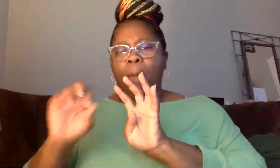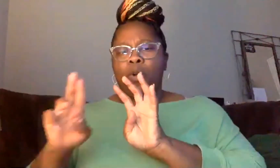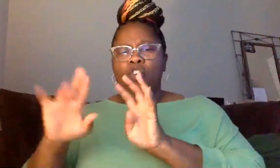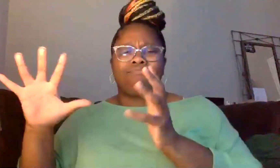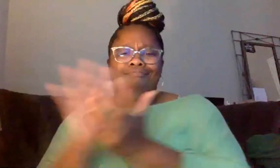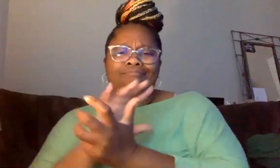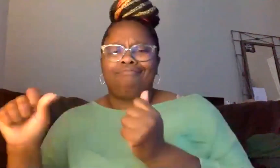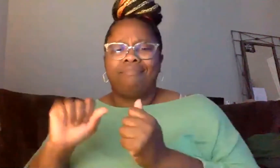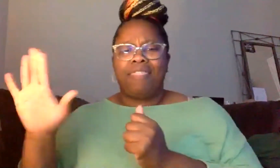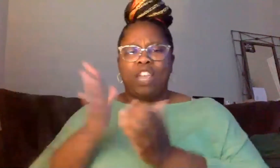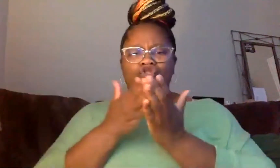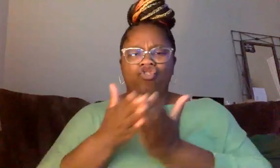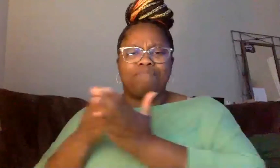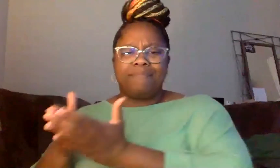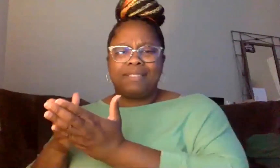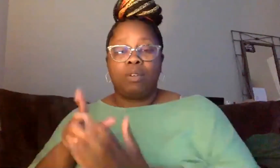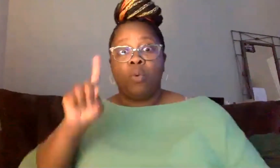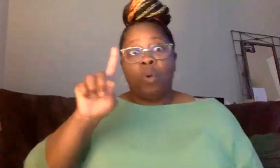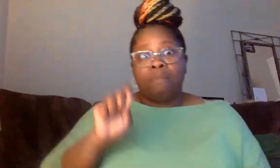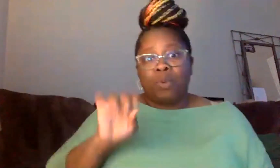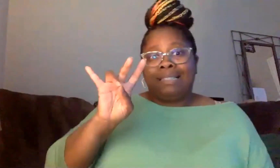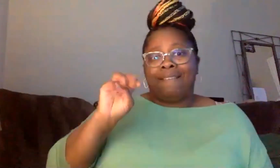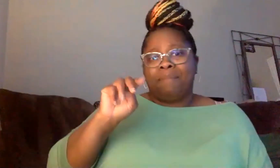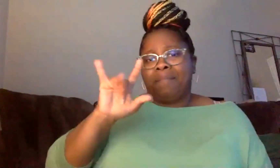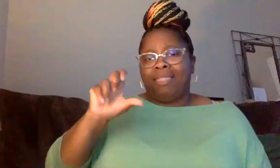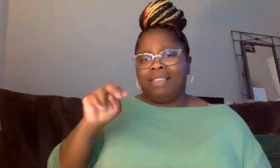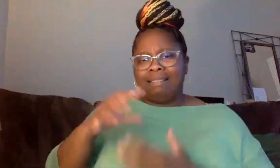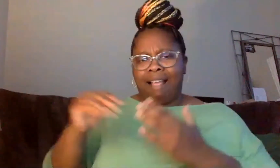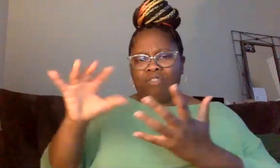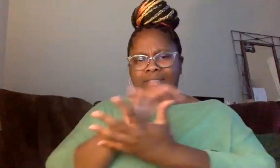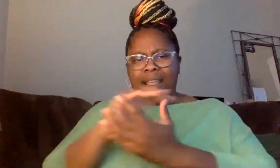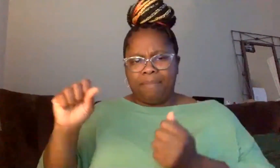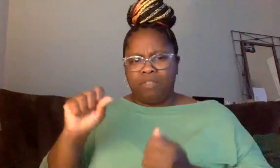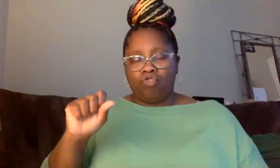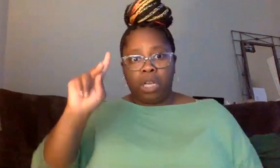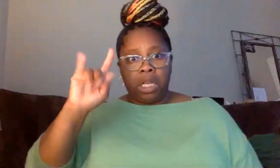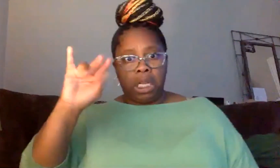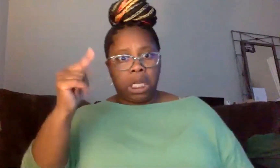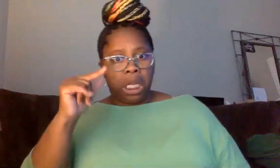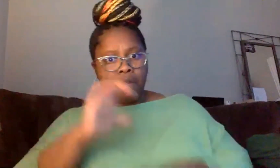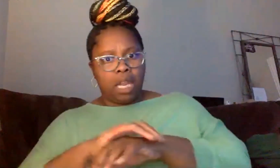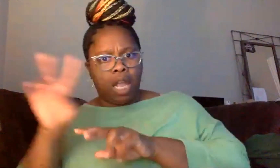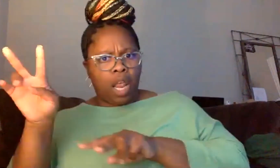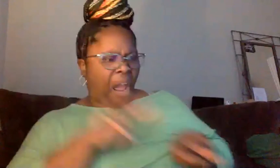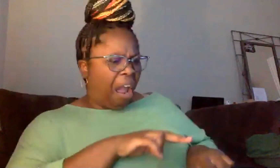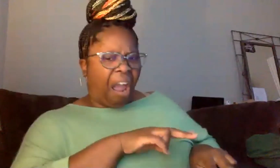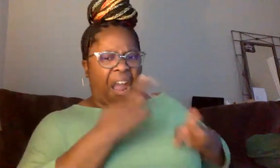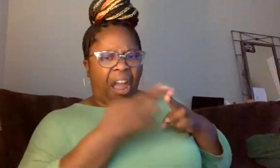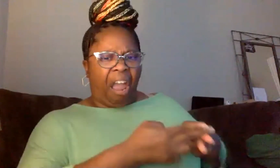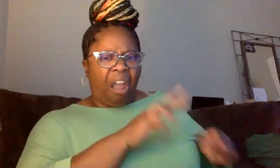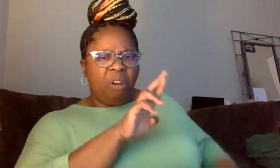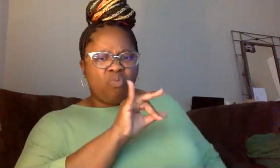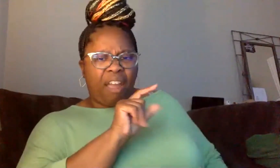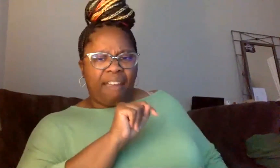$1.7 million in damage. The King of England called it a riot, right? Then he declared